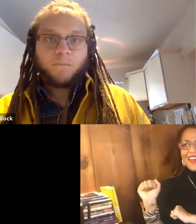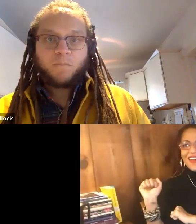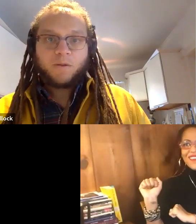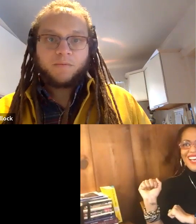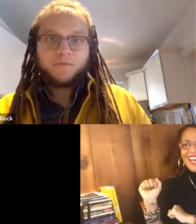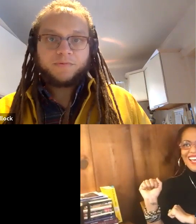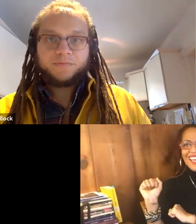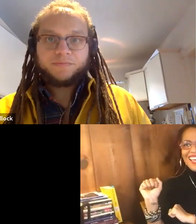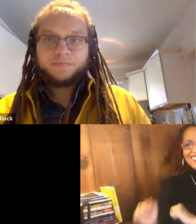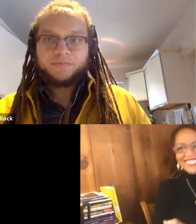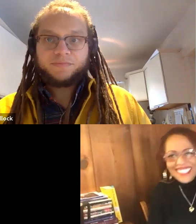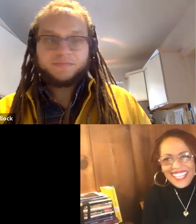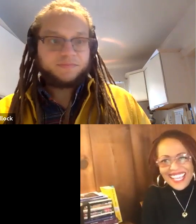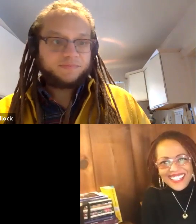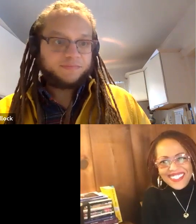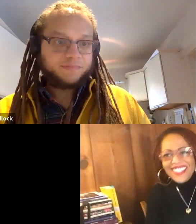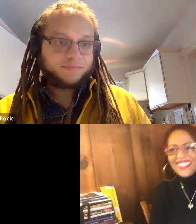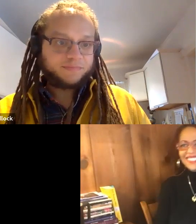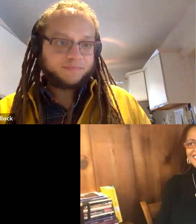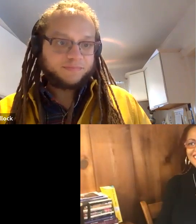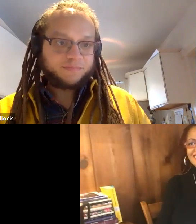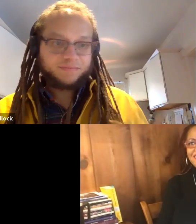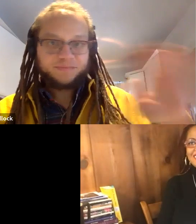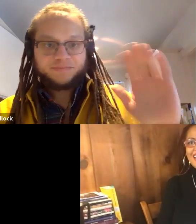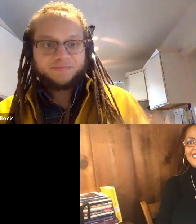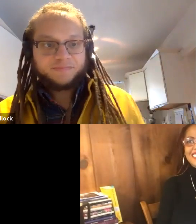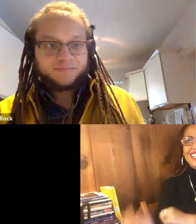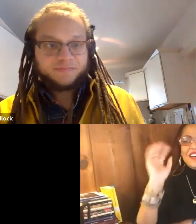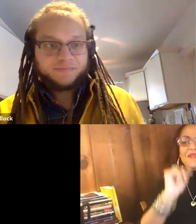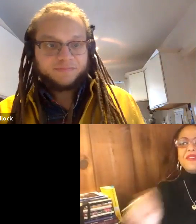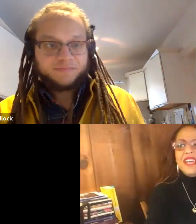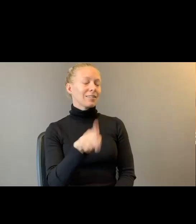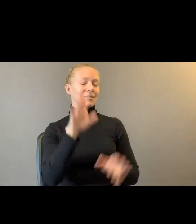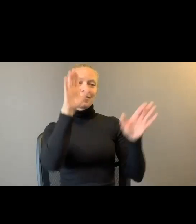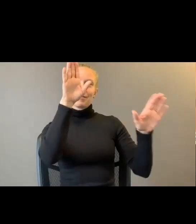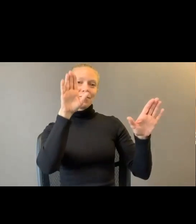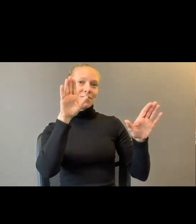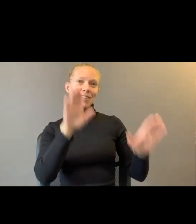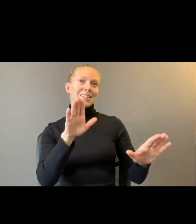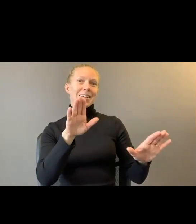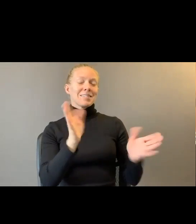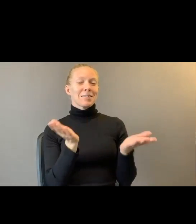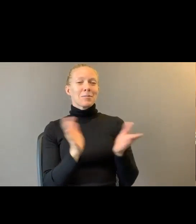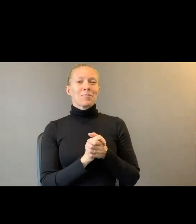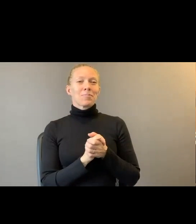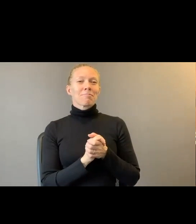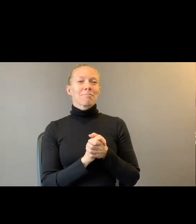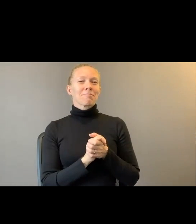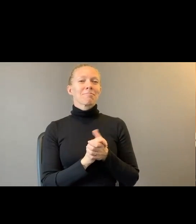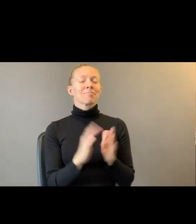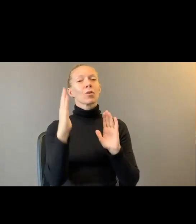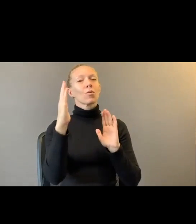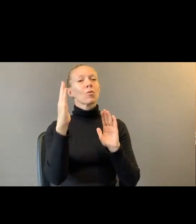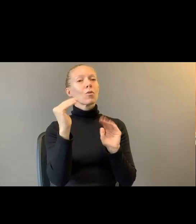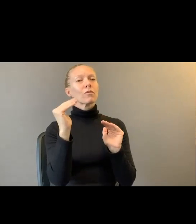Hello. Hi. Thank you, Ian. This is fantastic. Let's see. Hopefully, I can make